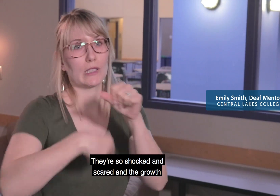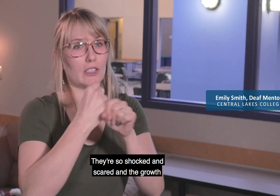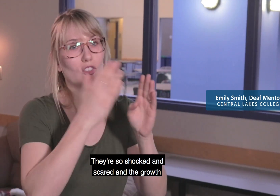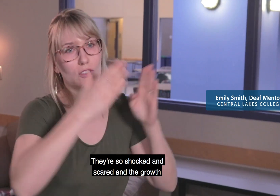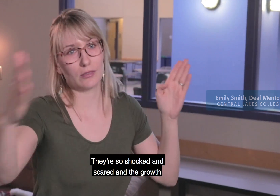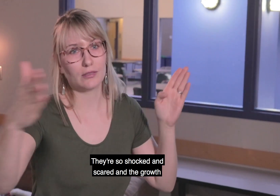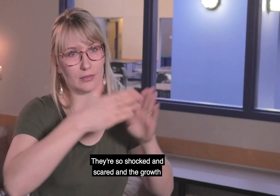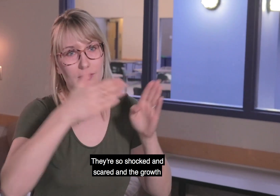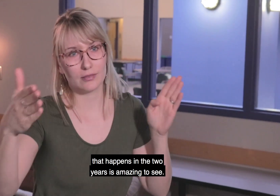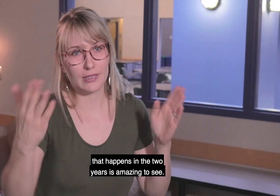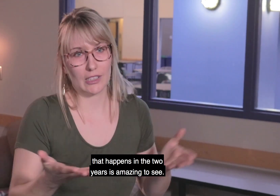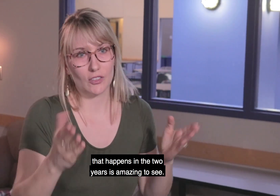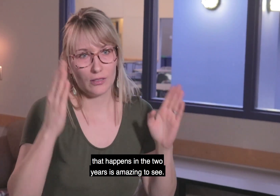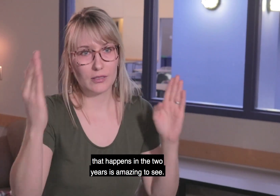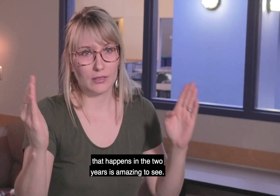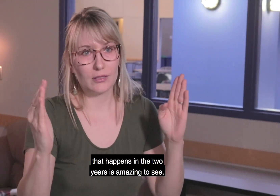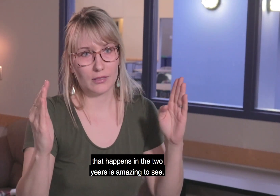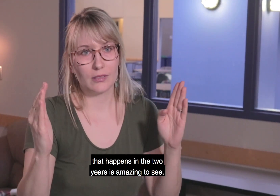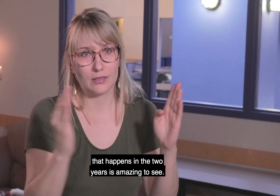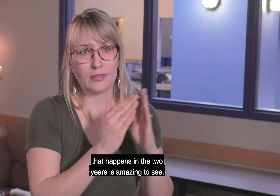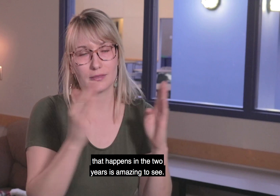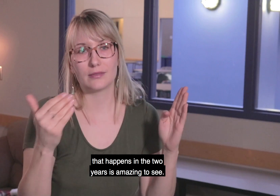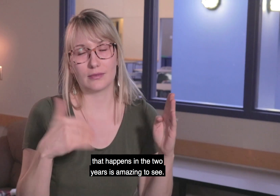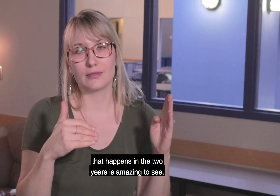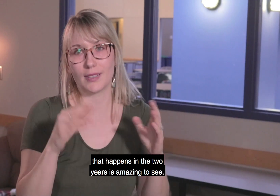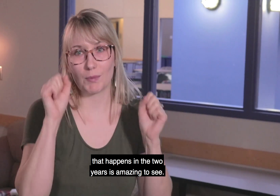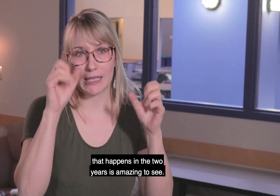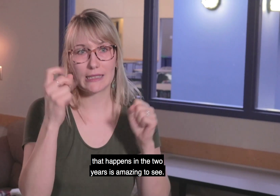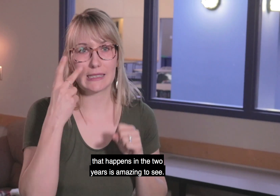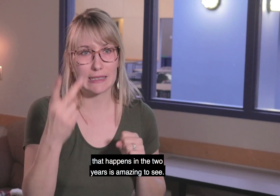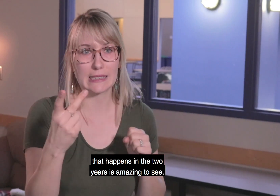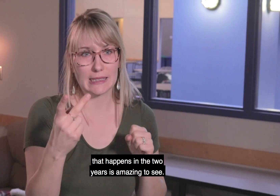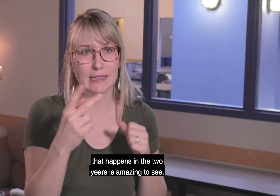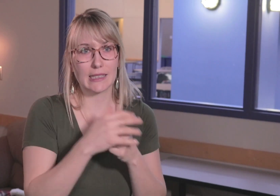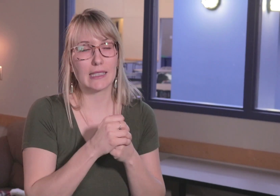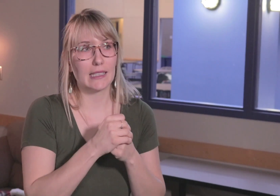the growth that happens in that two years is amazing to see.